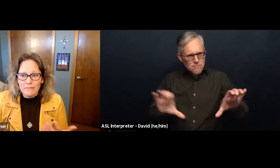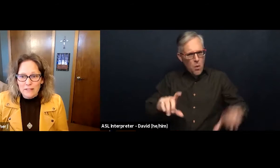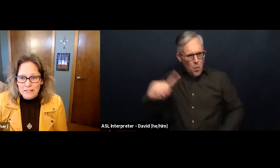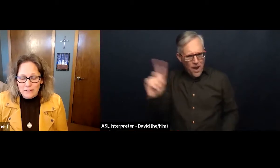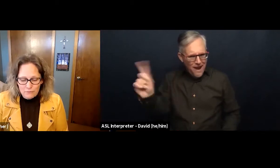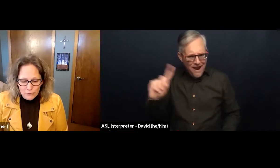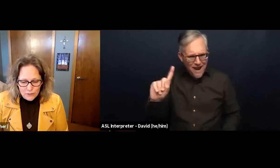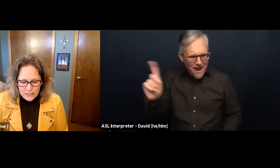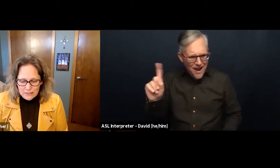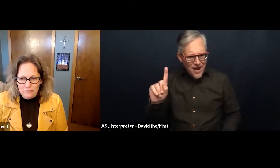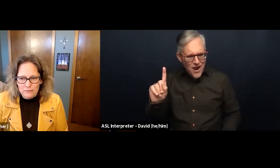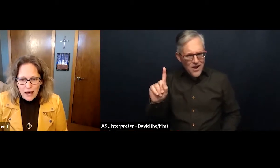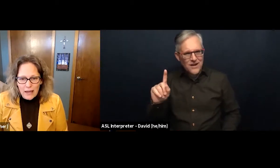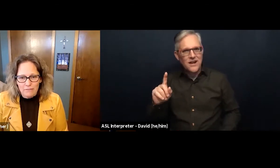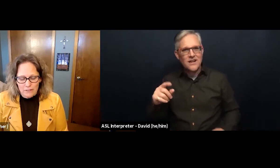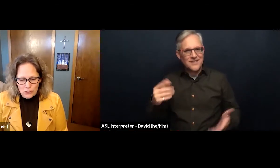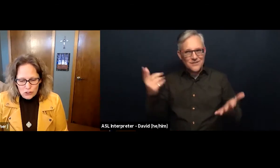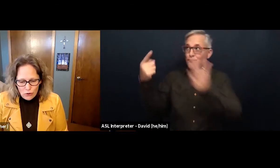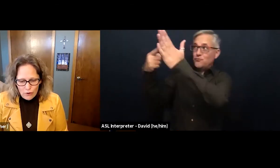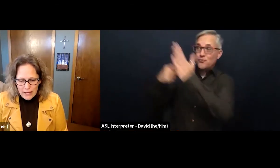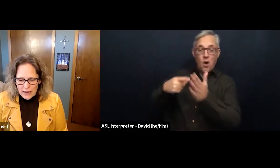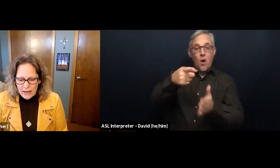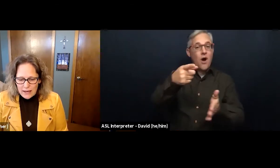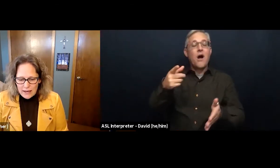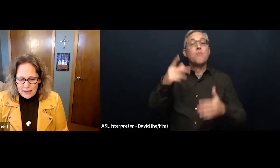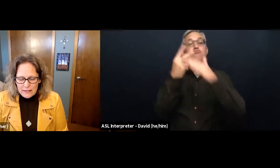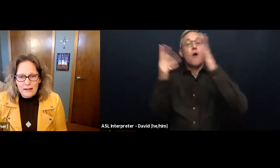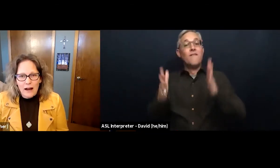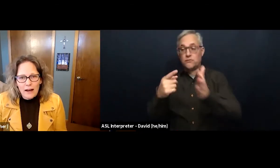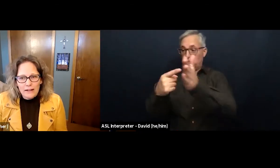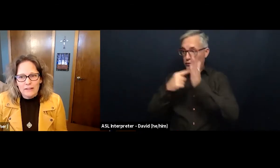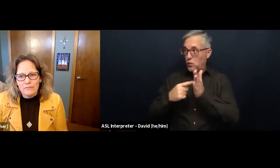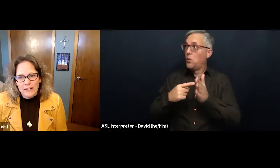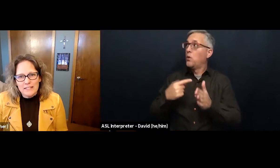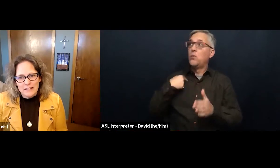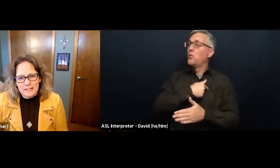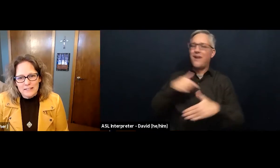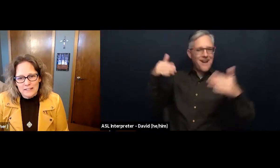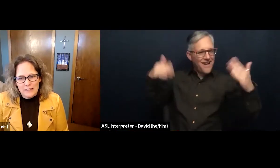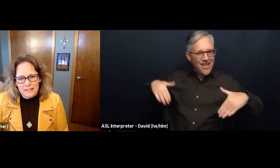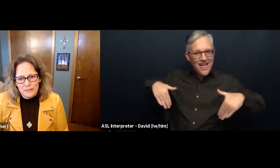into the fullness of life and joy that God invites us into.